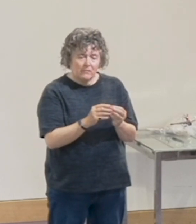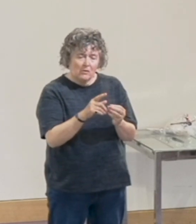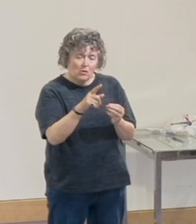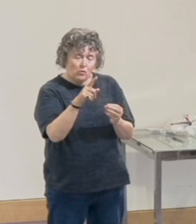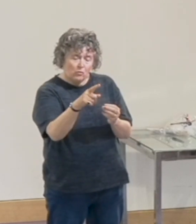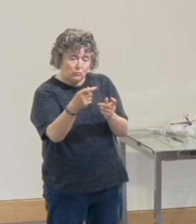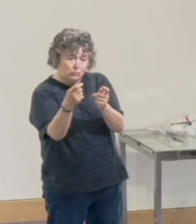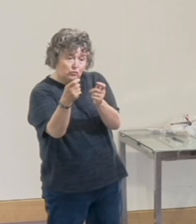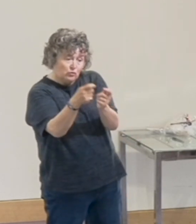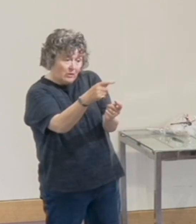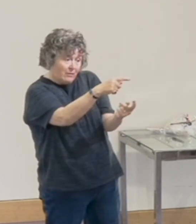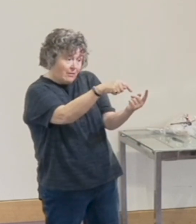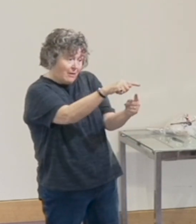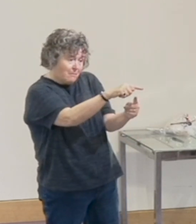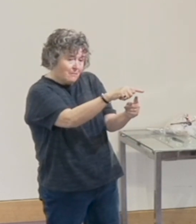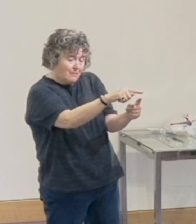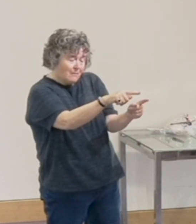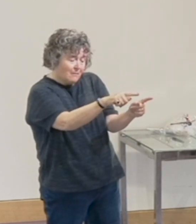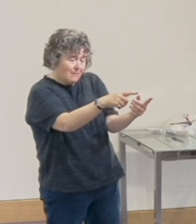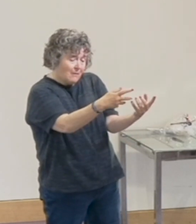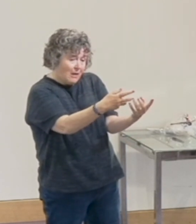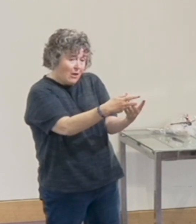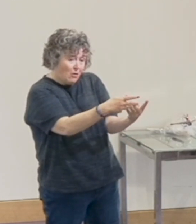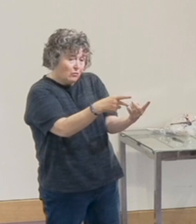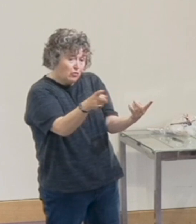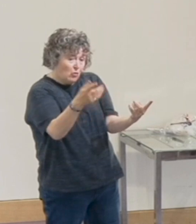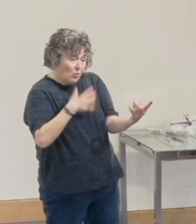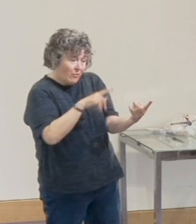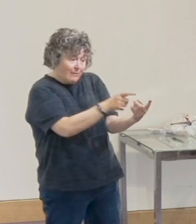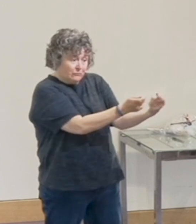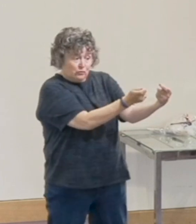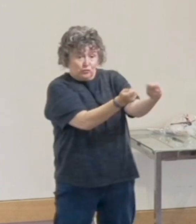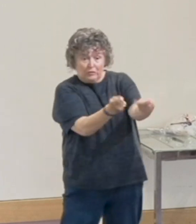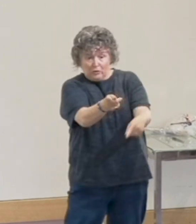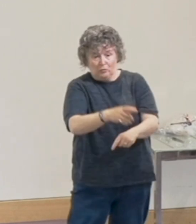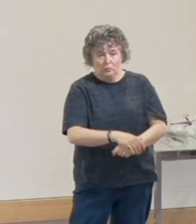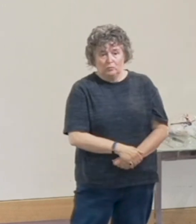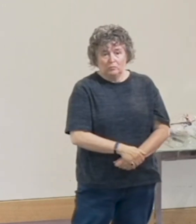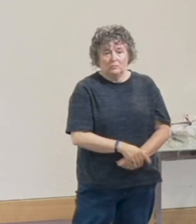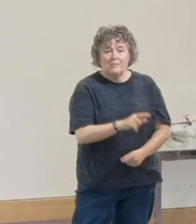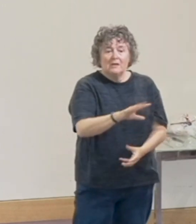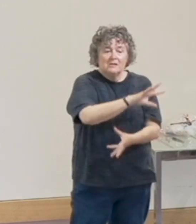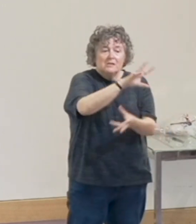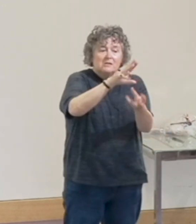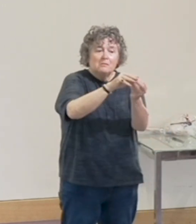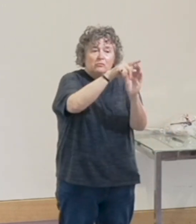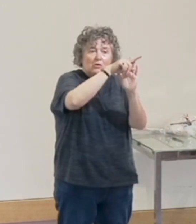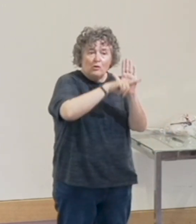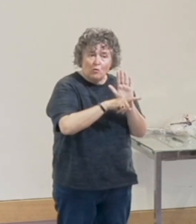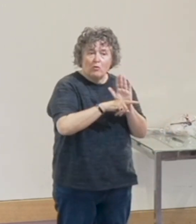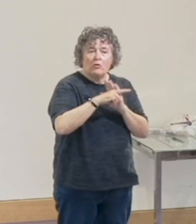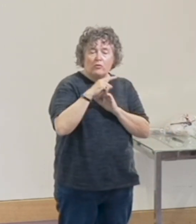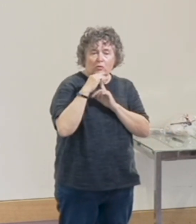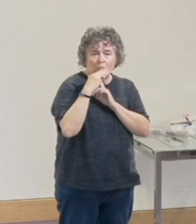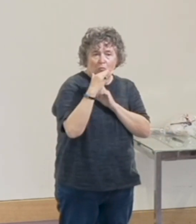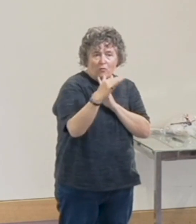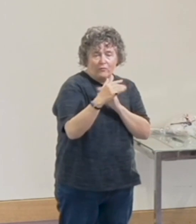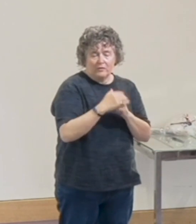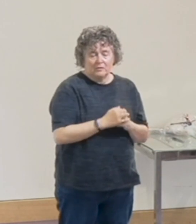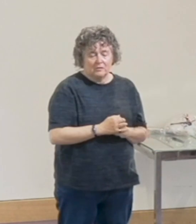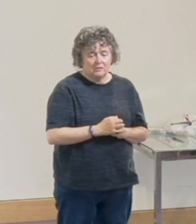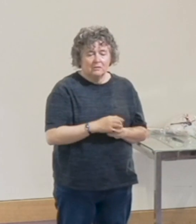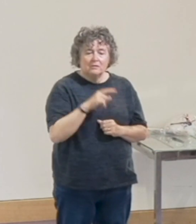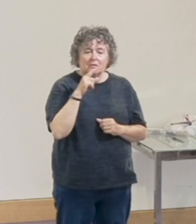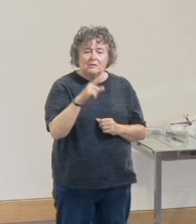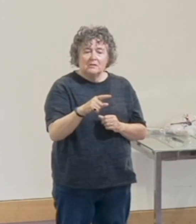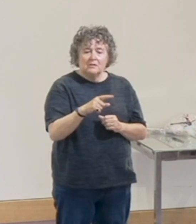others what you would have them do to you. For this sums up the law and the prophets. And this is